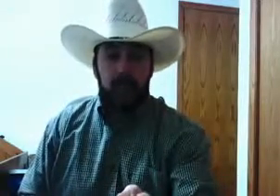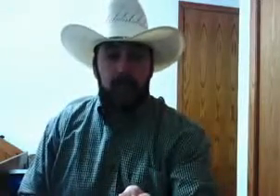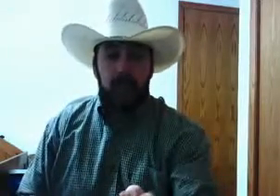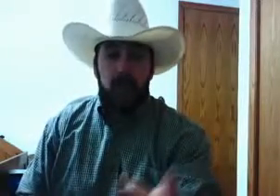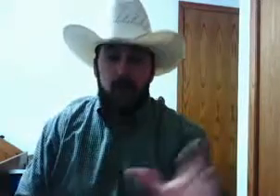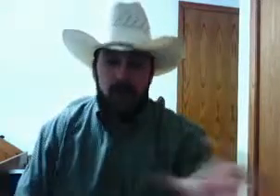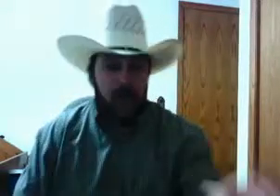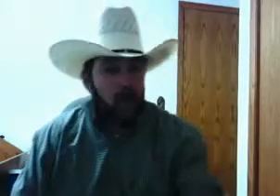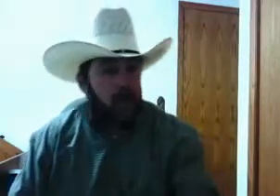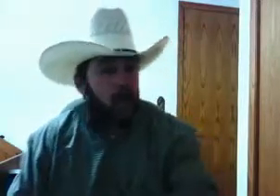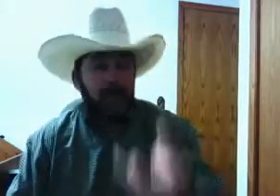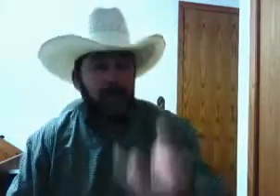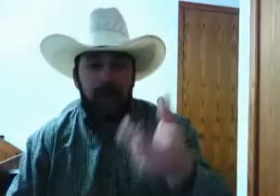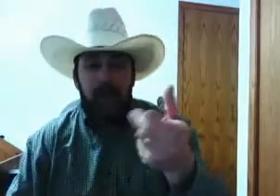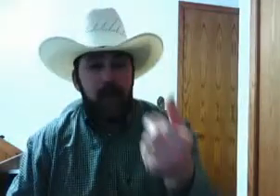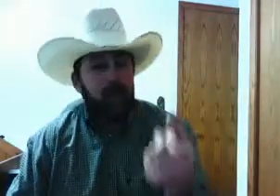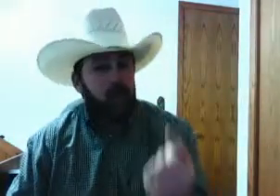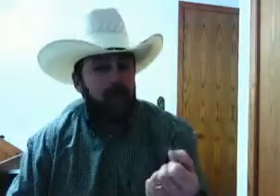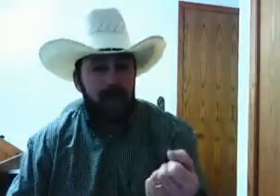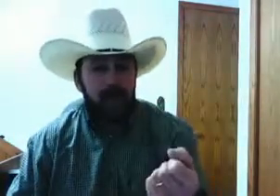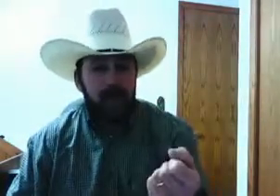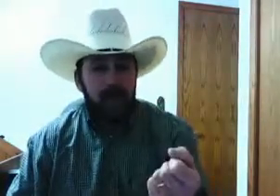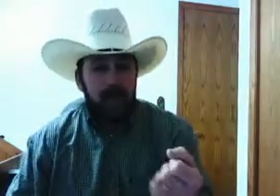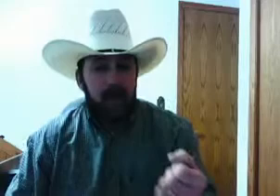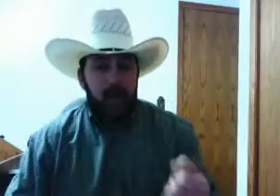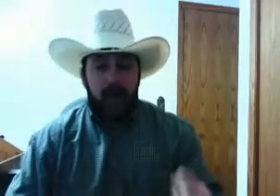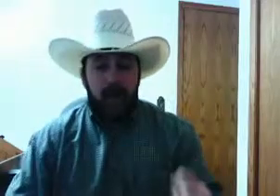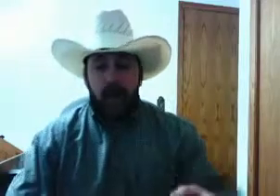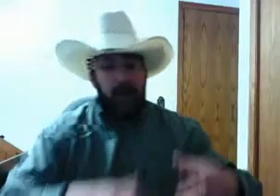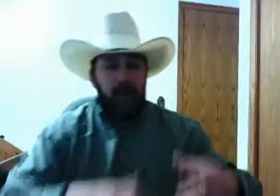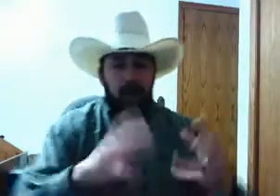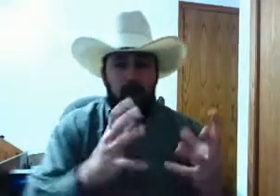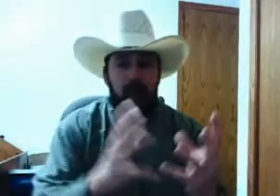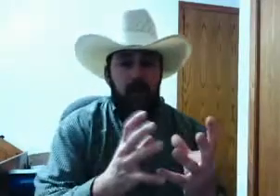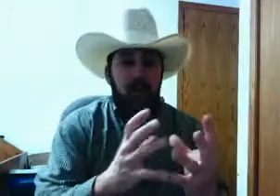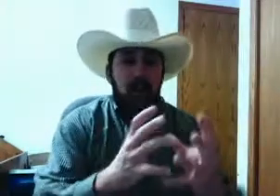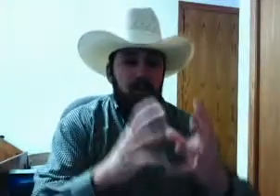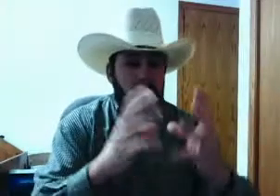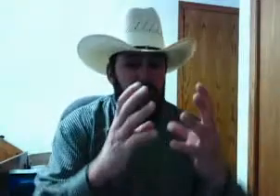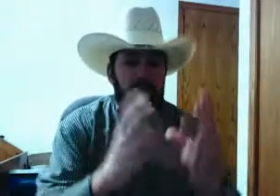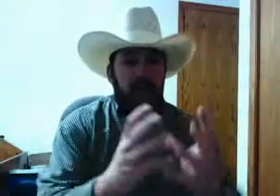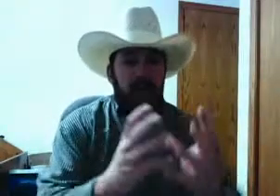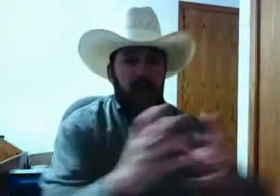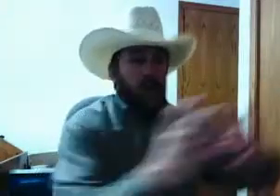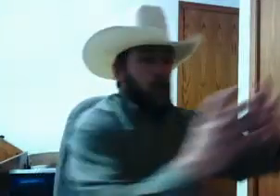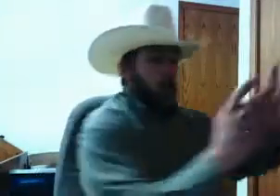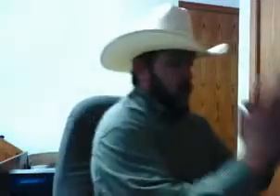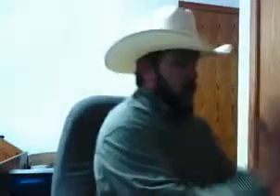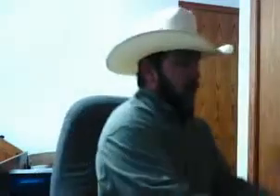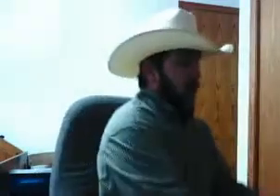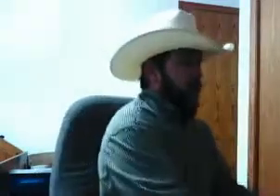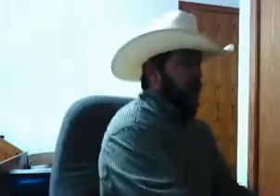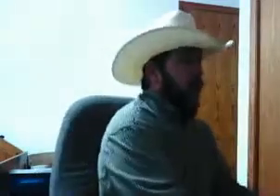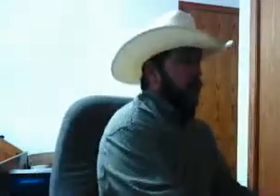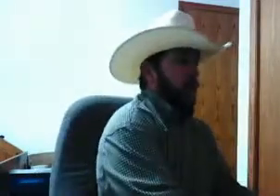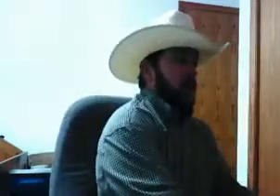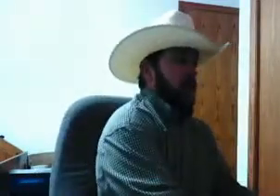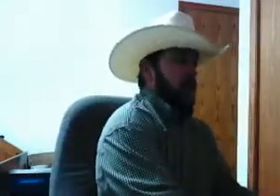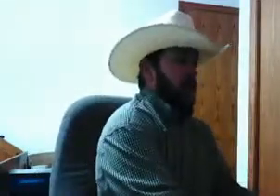Can we not get the names right? Can we not put the nomenclature specifically on what part of this asphalt that this is supposed to be?